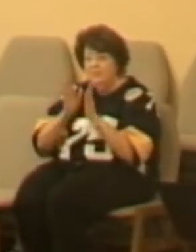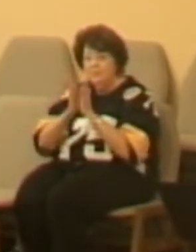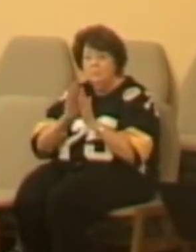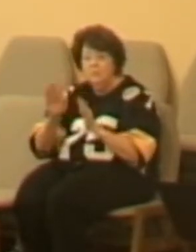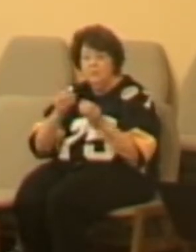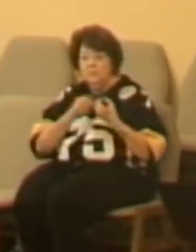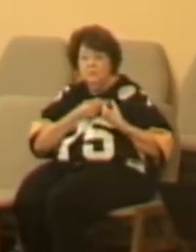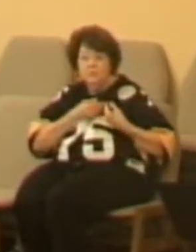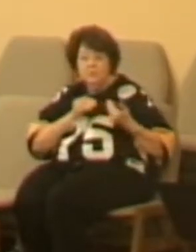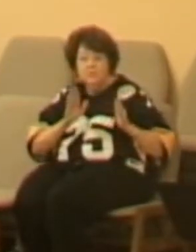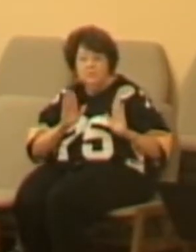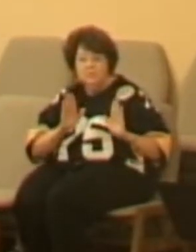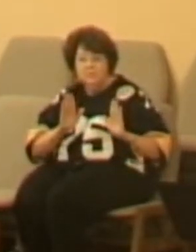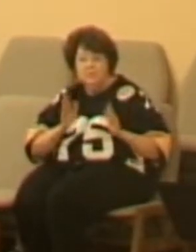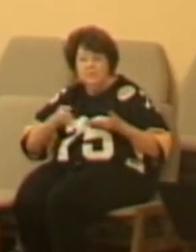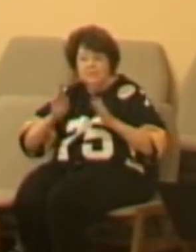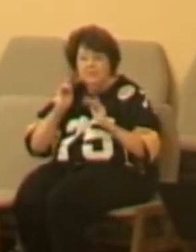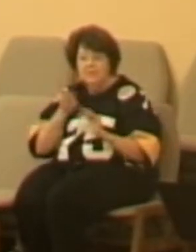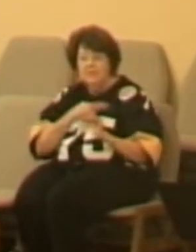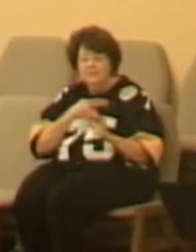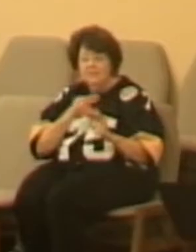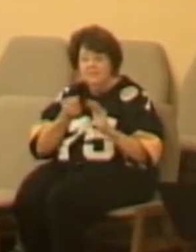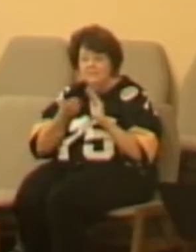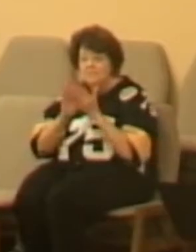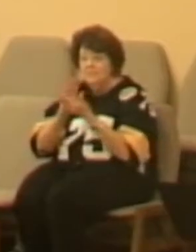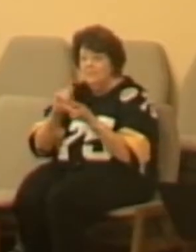and let us be friends together.